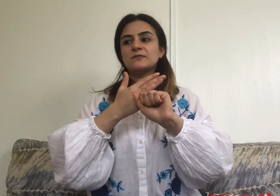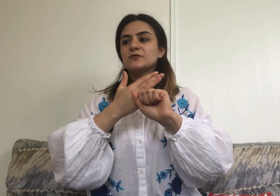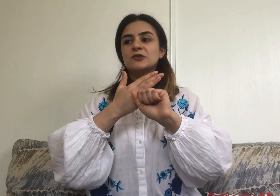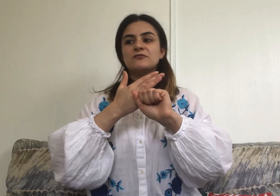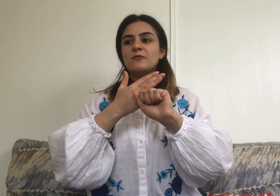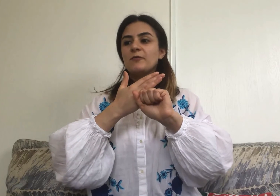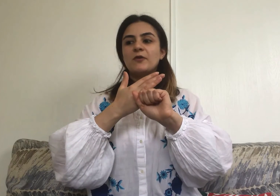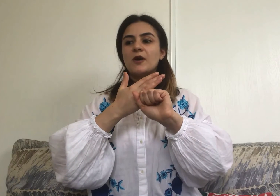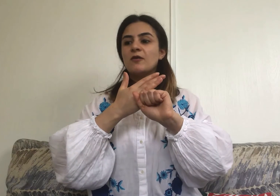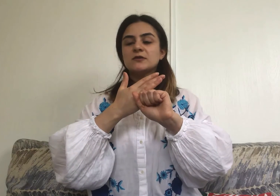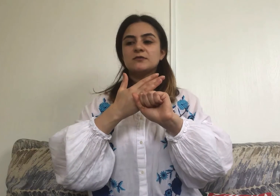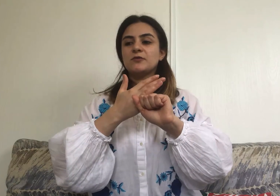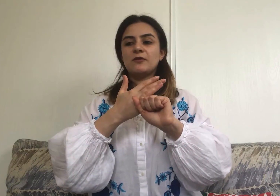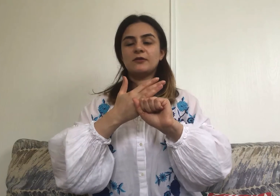Just remember how awesome you are.